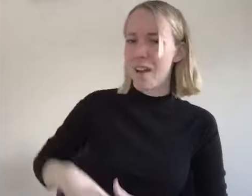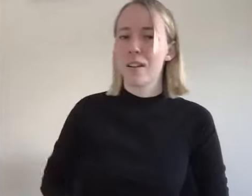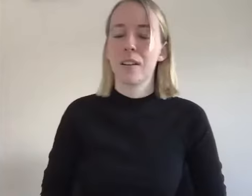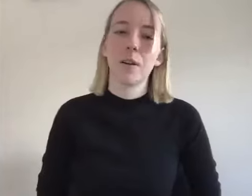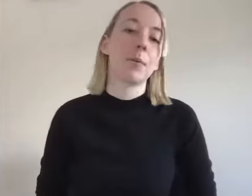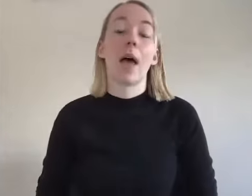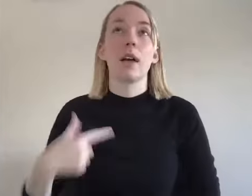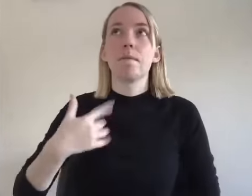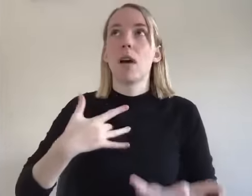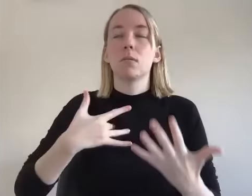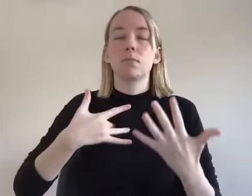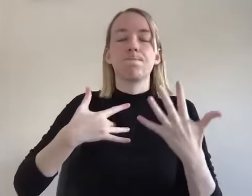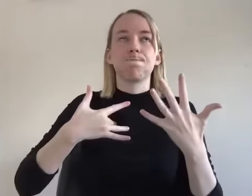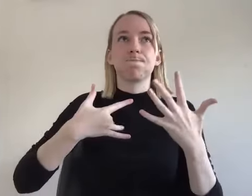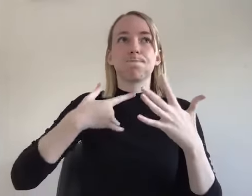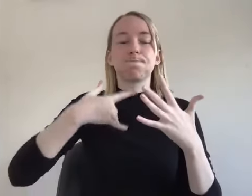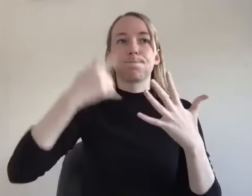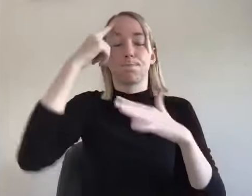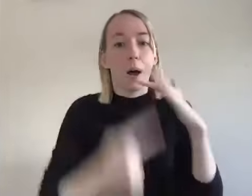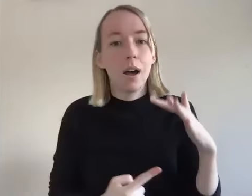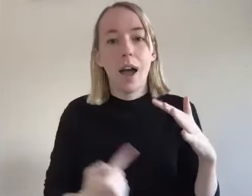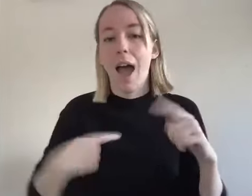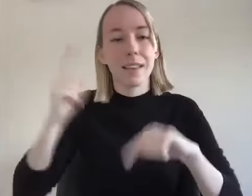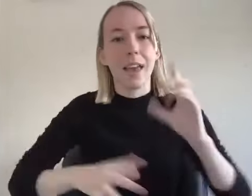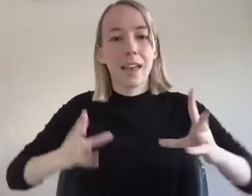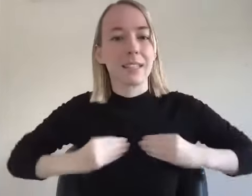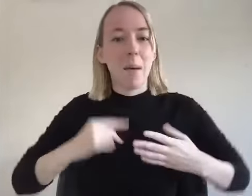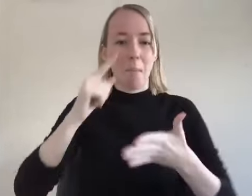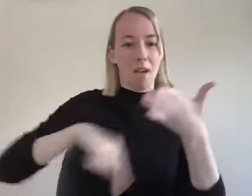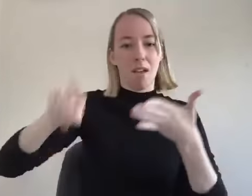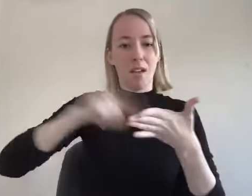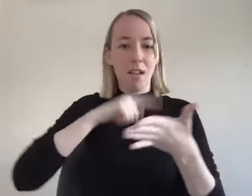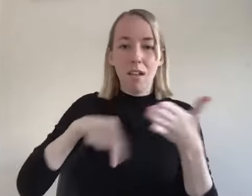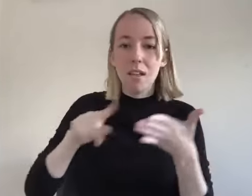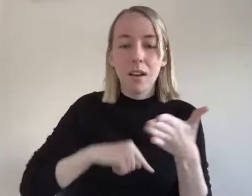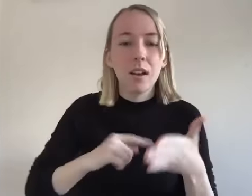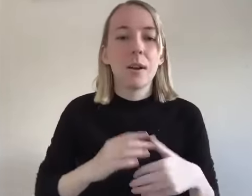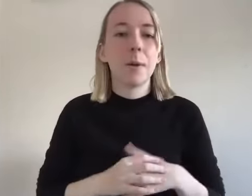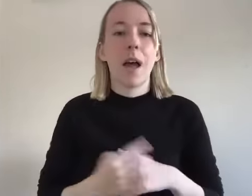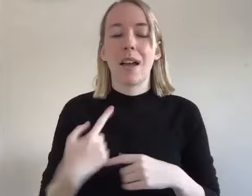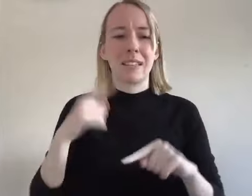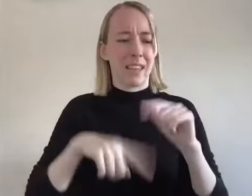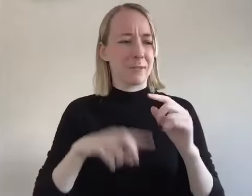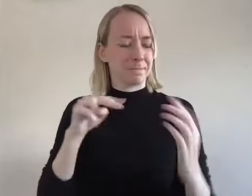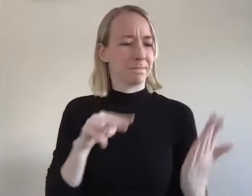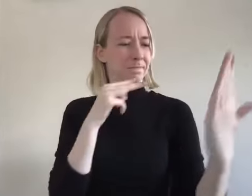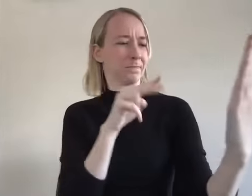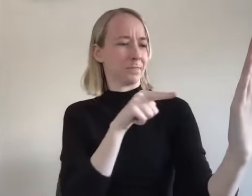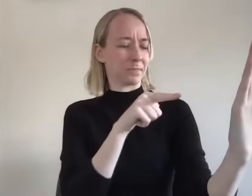i lost my mind like i really did i could not accept any kind of criticism um i couldn't look at